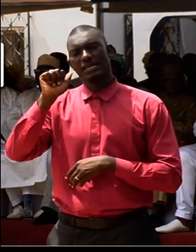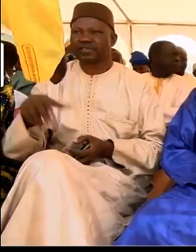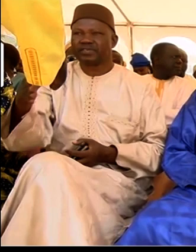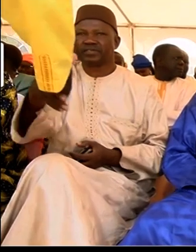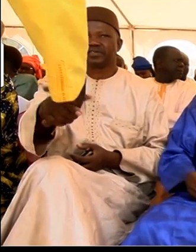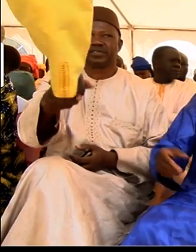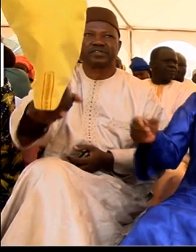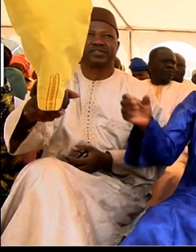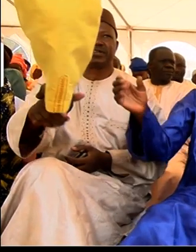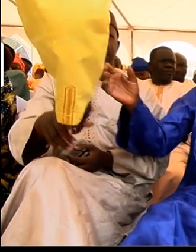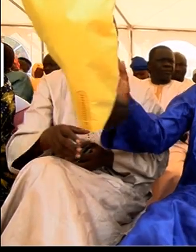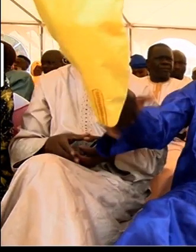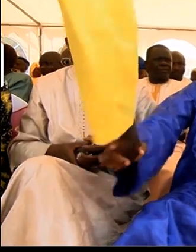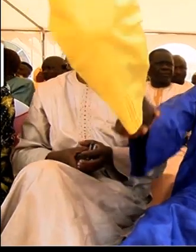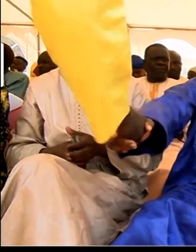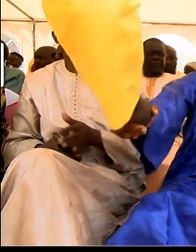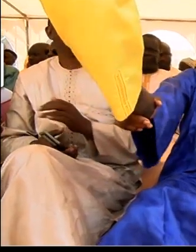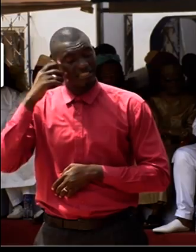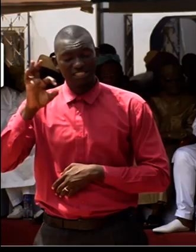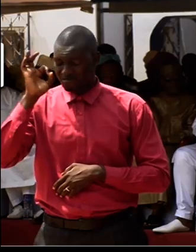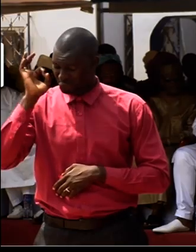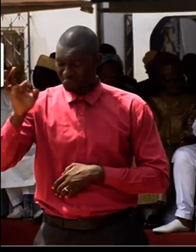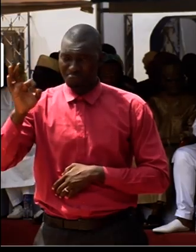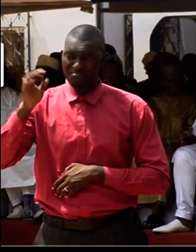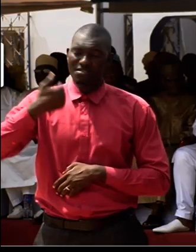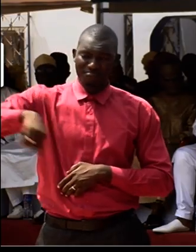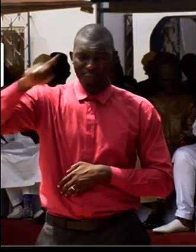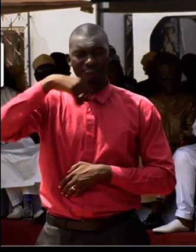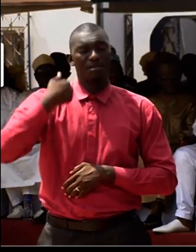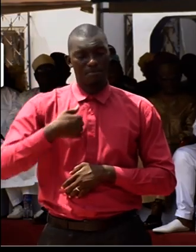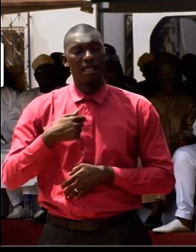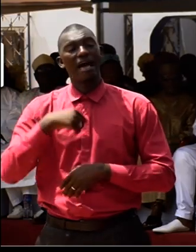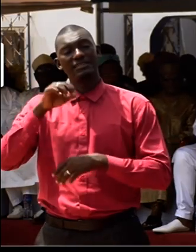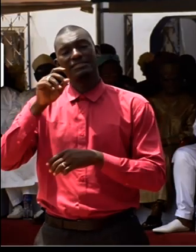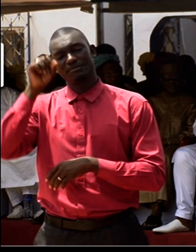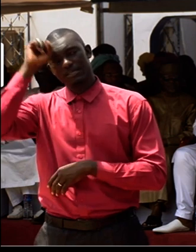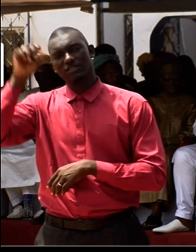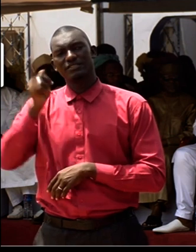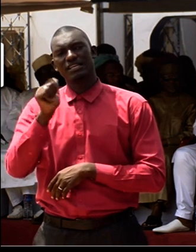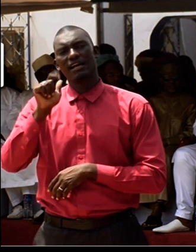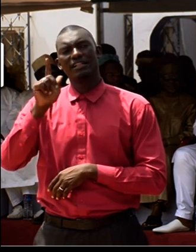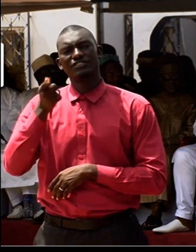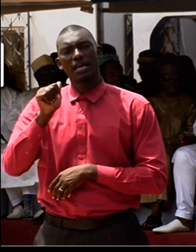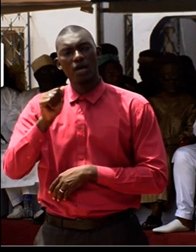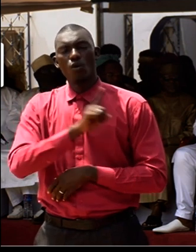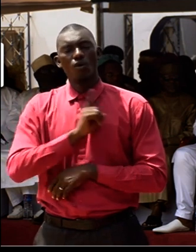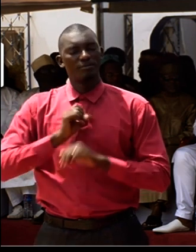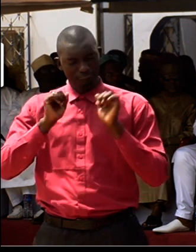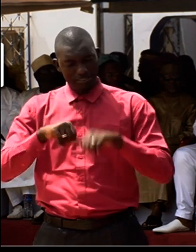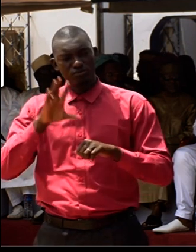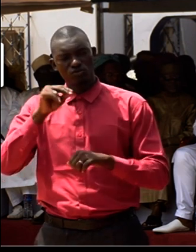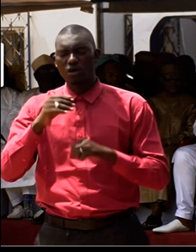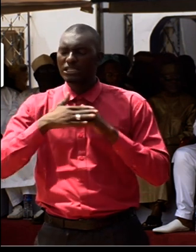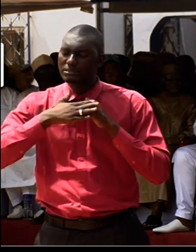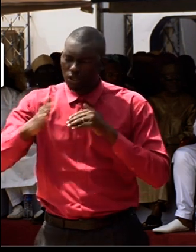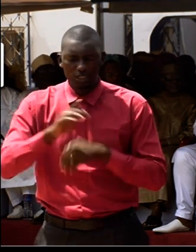-Souda. As the president of Galga, I must say, we were able to do as much as we